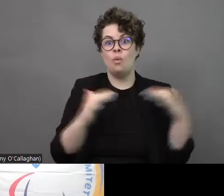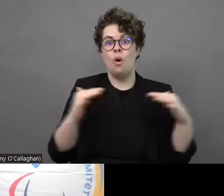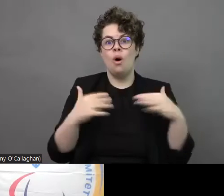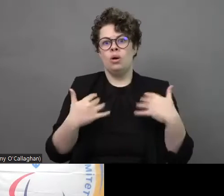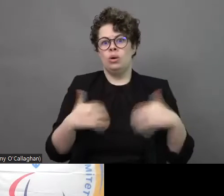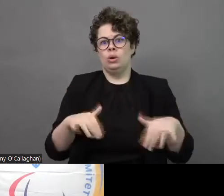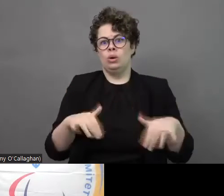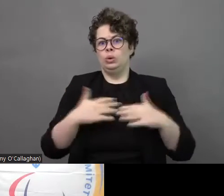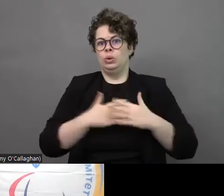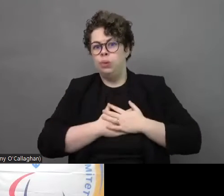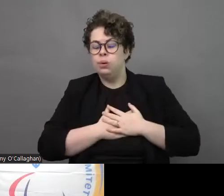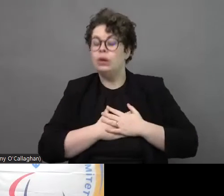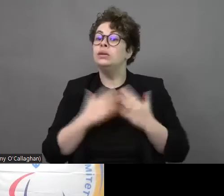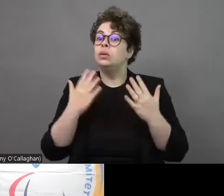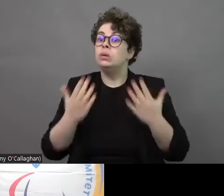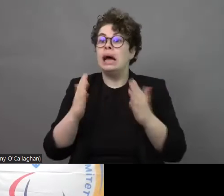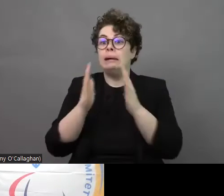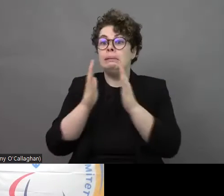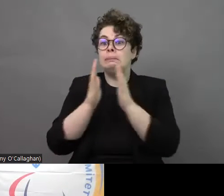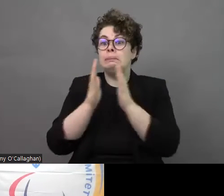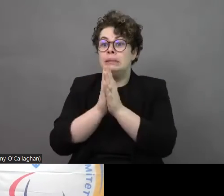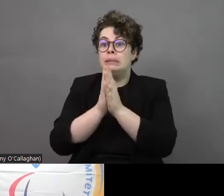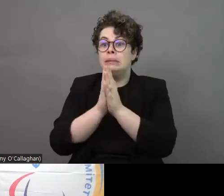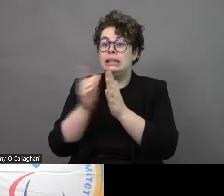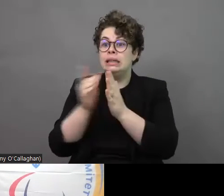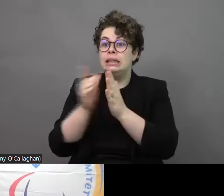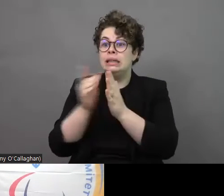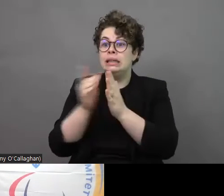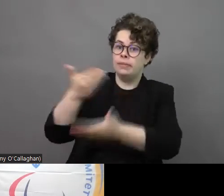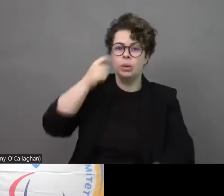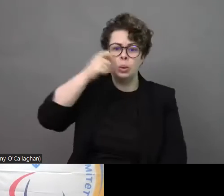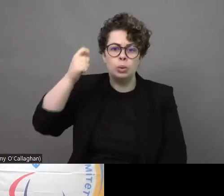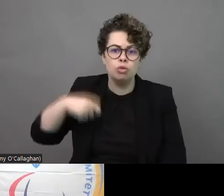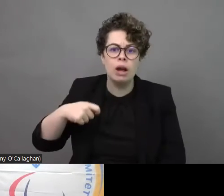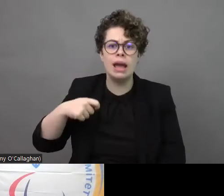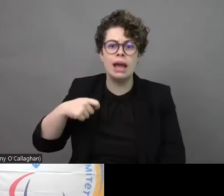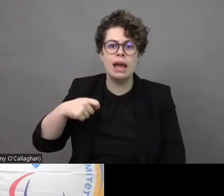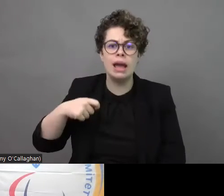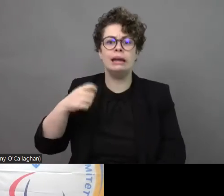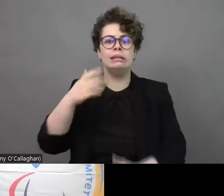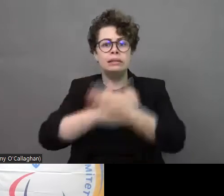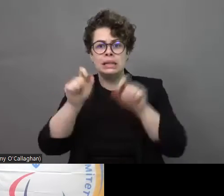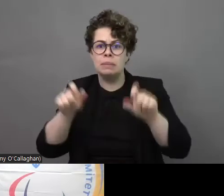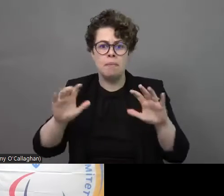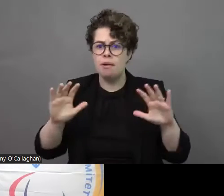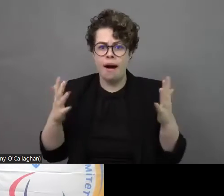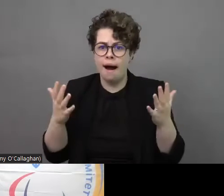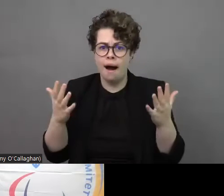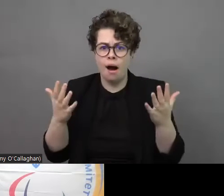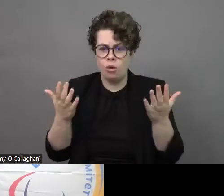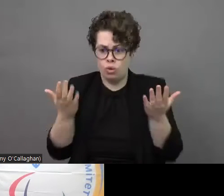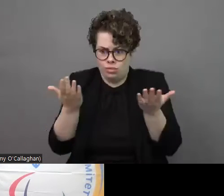I'd like to ask you now to tell us a little bit more about the current situation for persons with disabilities in Ukraine.